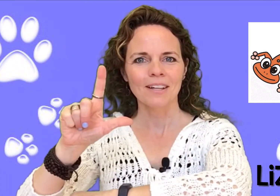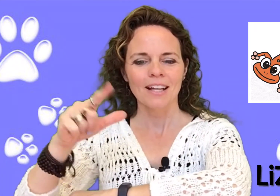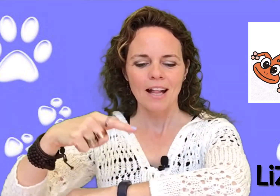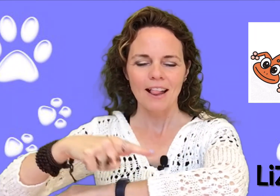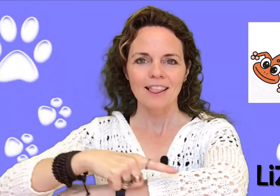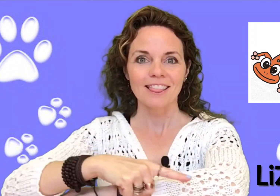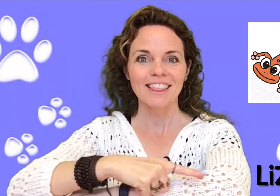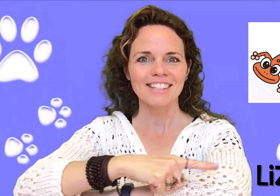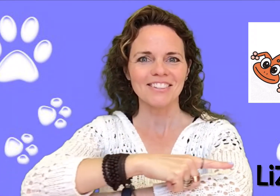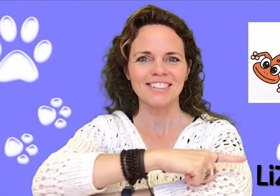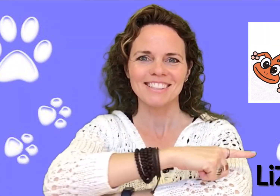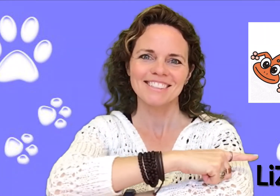Lizard.